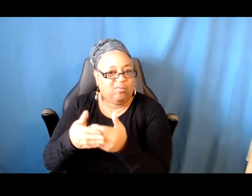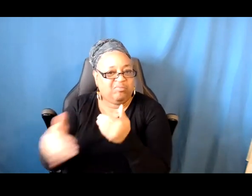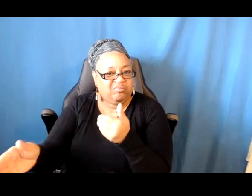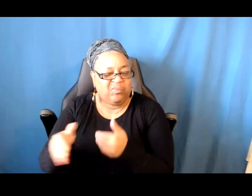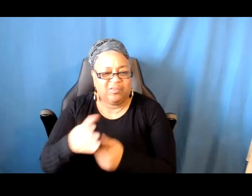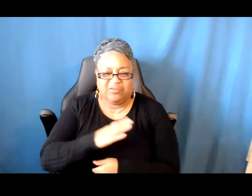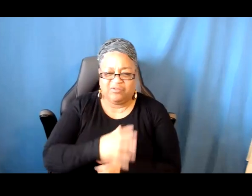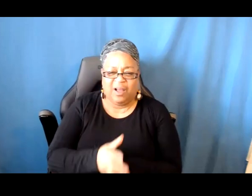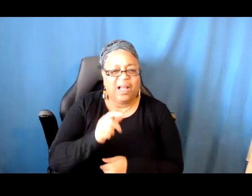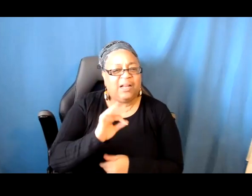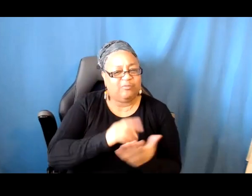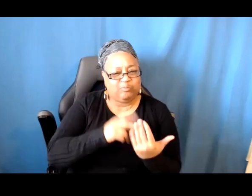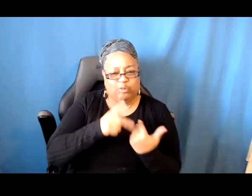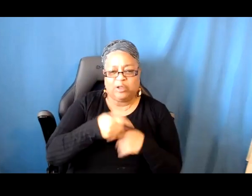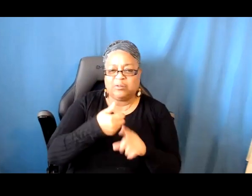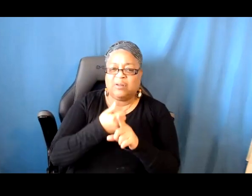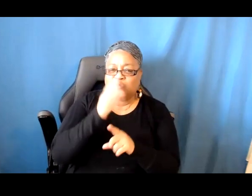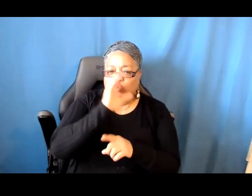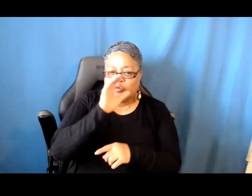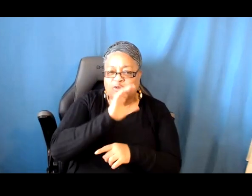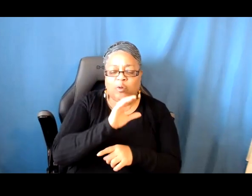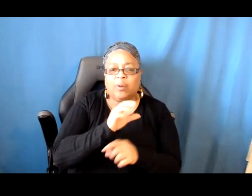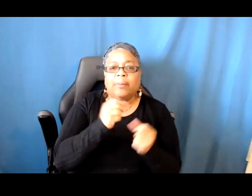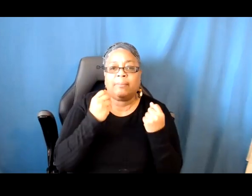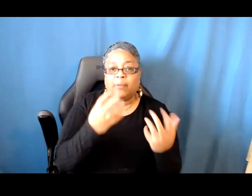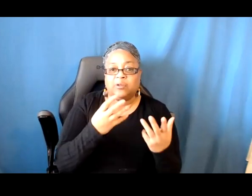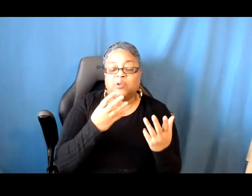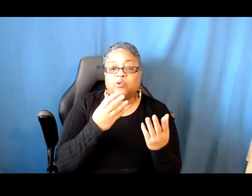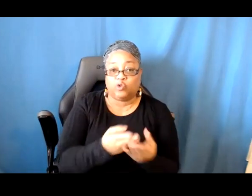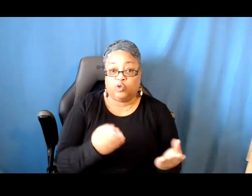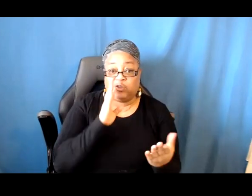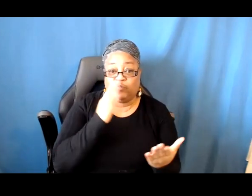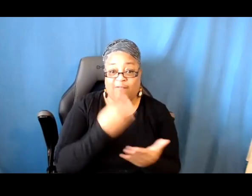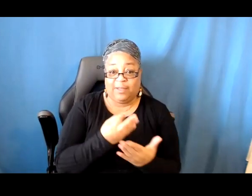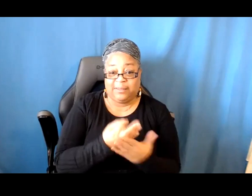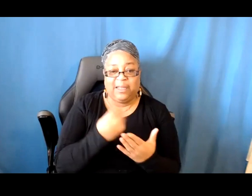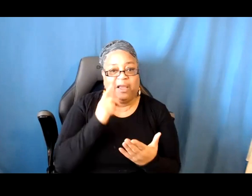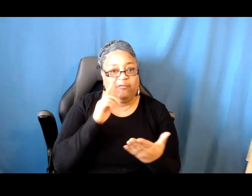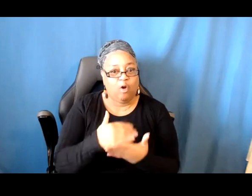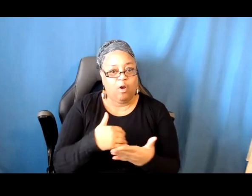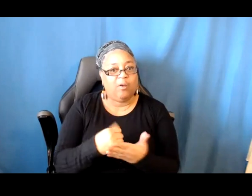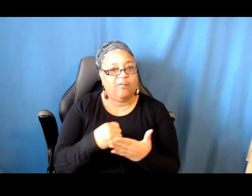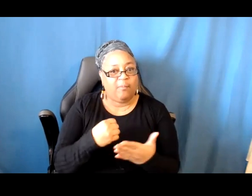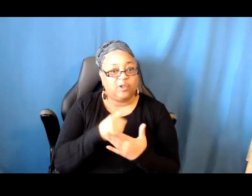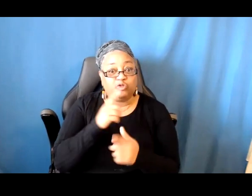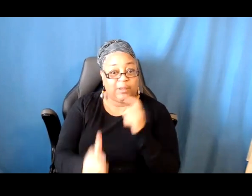seeking multiple sources of funding, especially if your project budget is really big. I know this can certainly be the case for certain kinds of